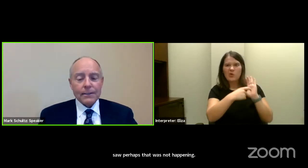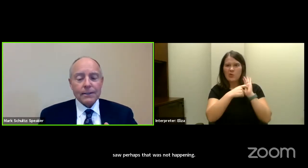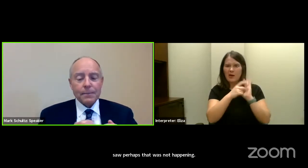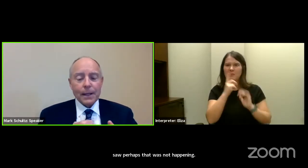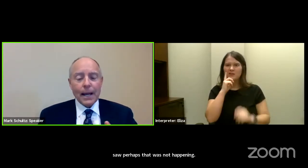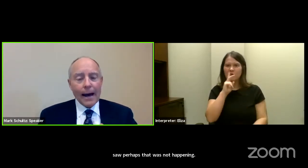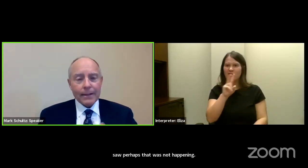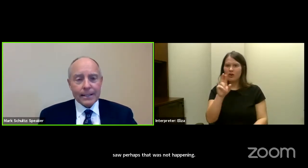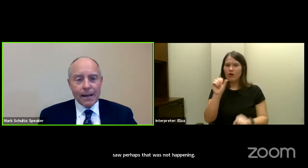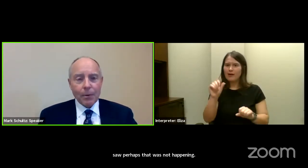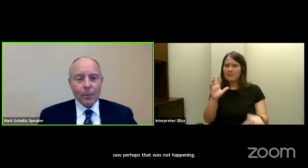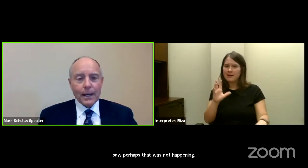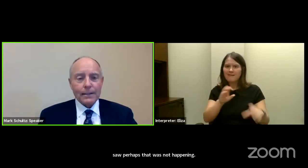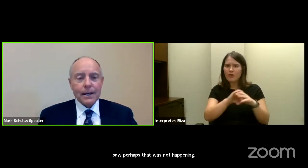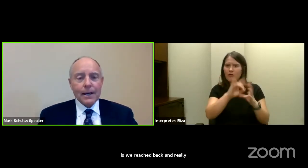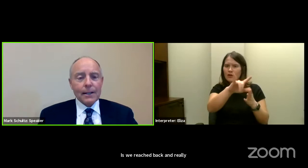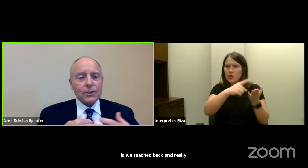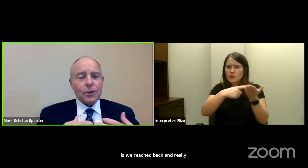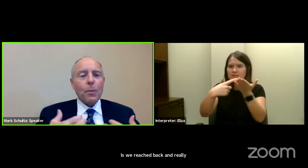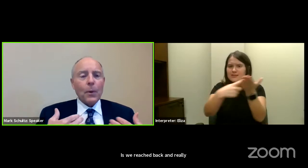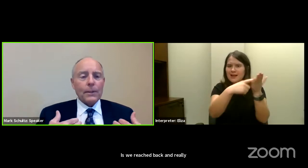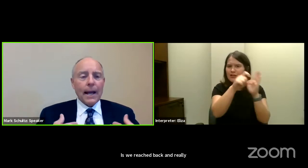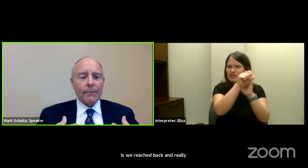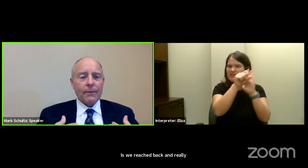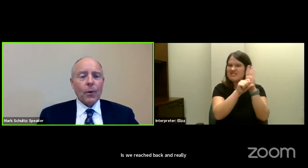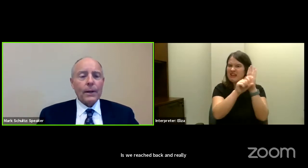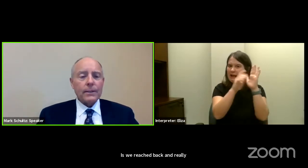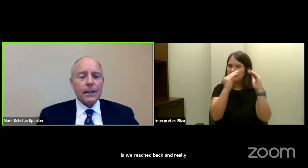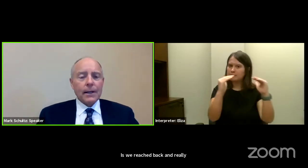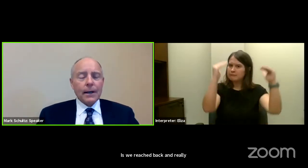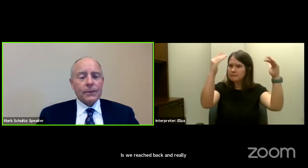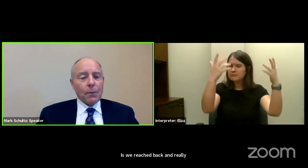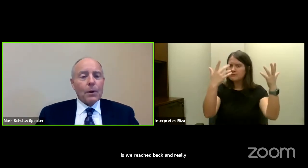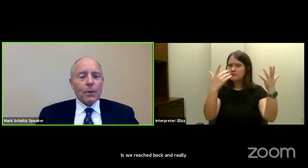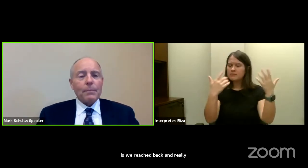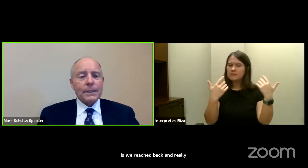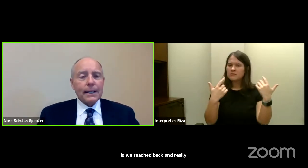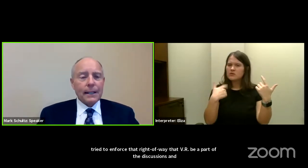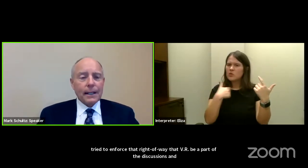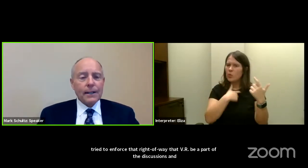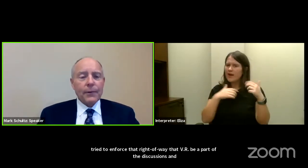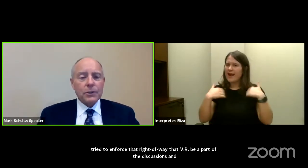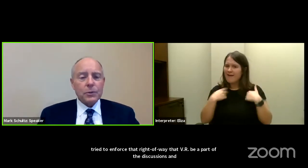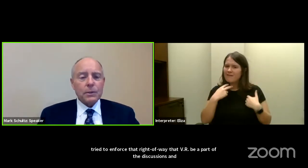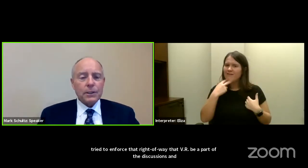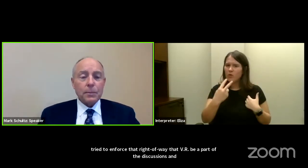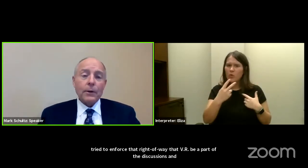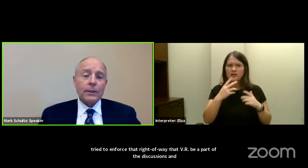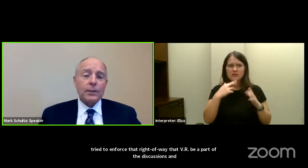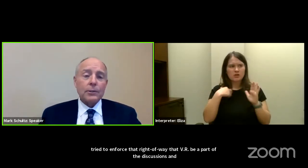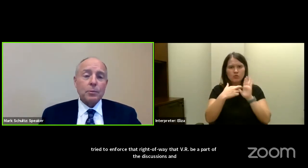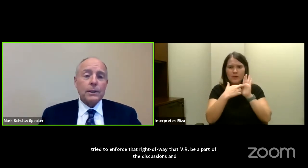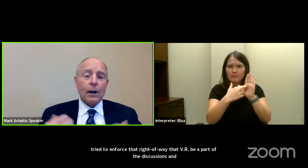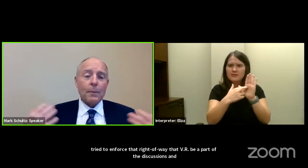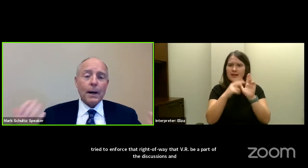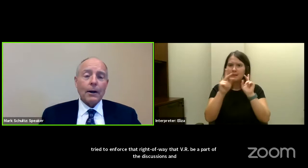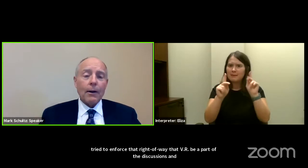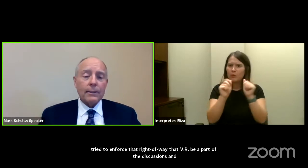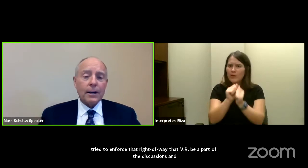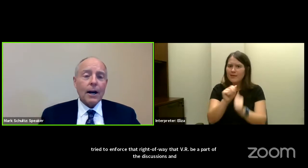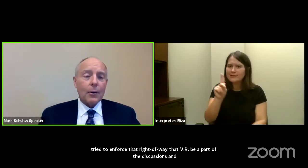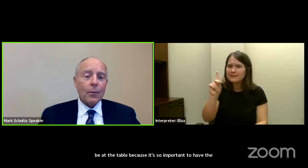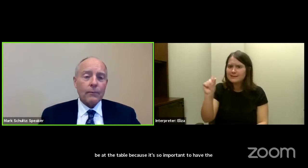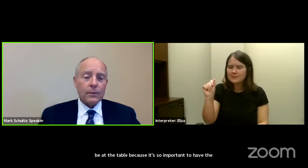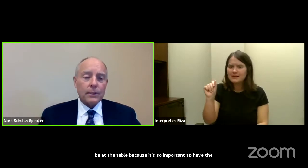of the discussions and be at the table, because it's so important to have the voice of someone representing individuals with disabilities as we talk